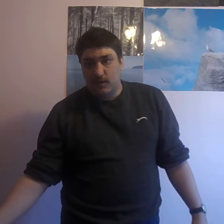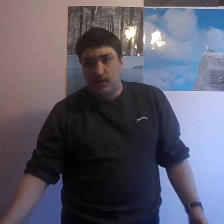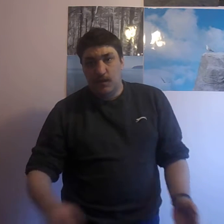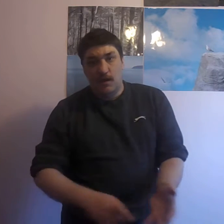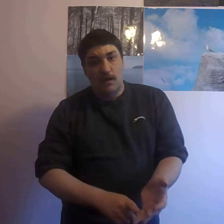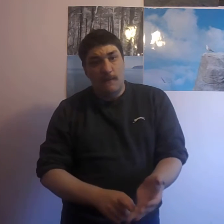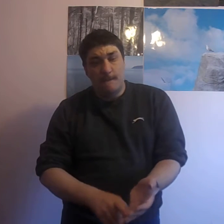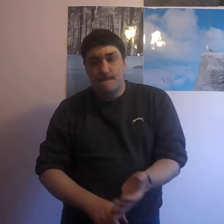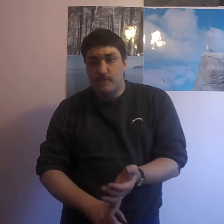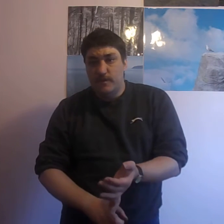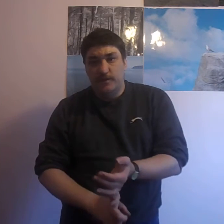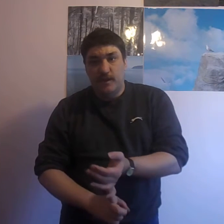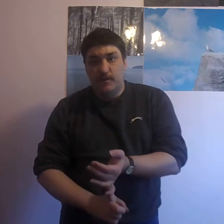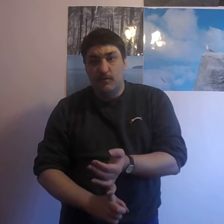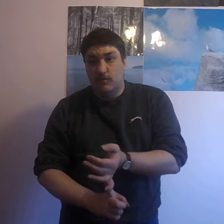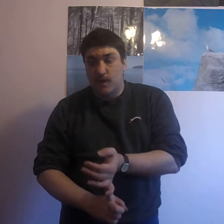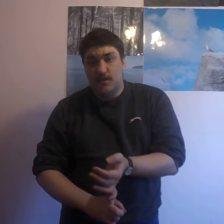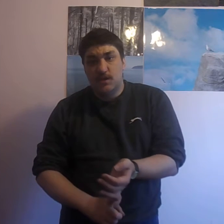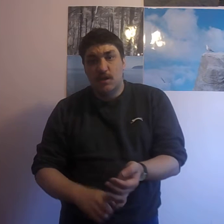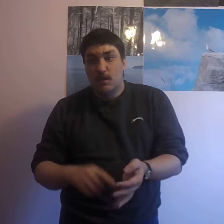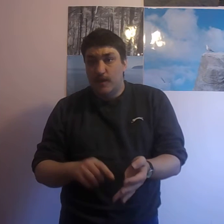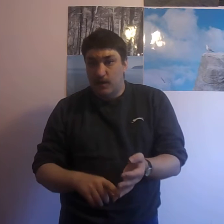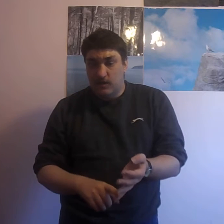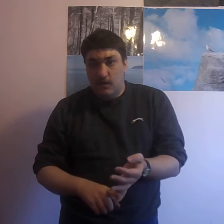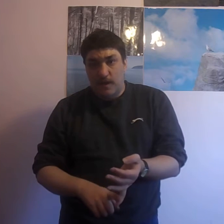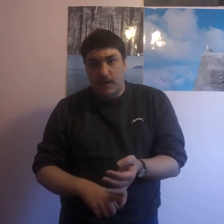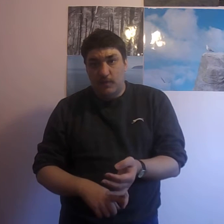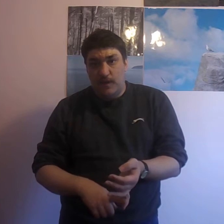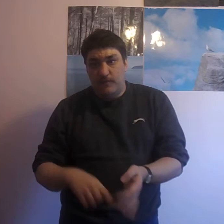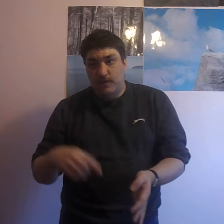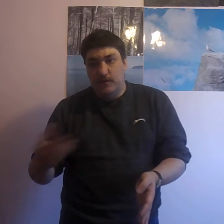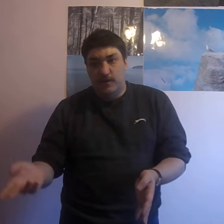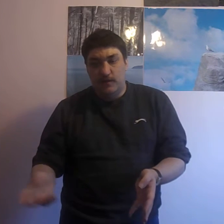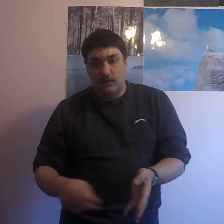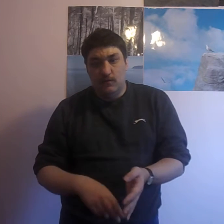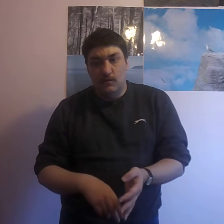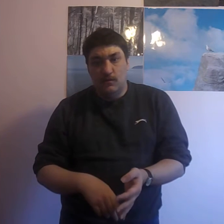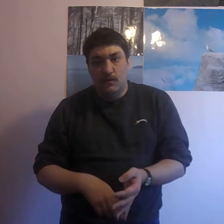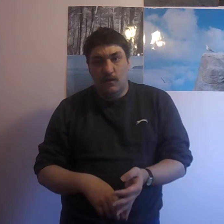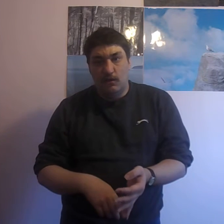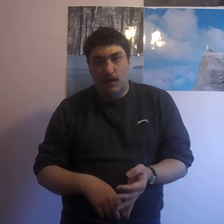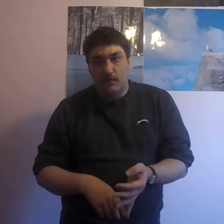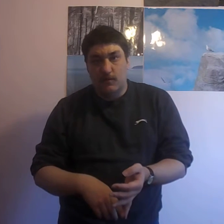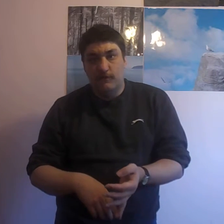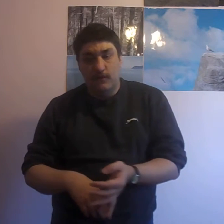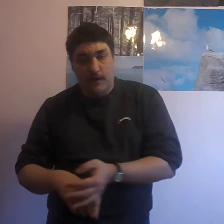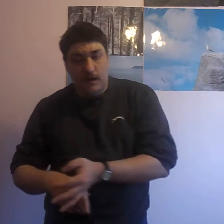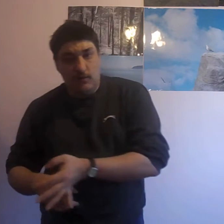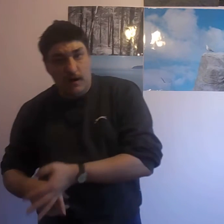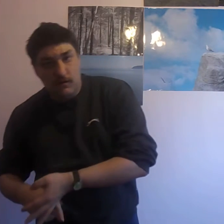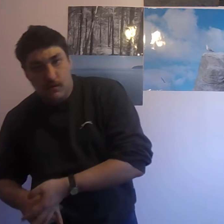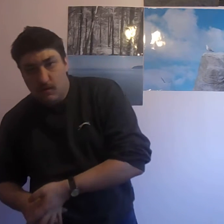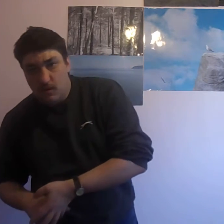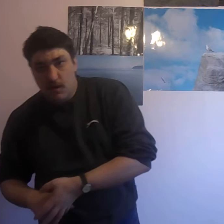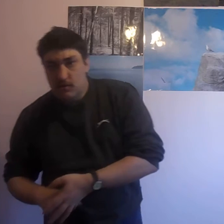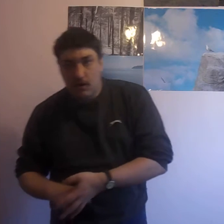the Nintendo Switch, they're going to start making you pay for the Nintendo online stuff on that as well. So